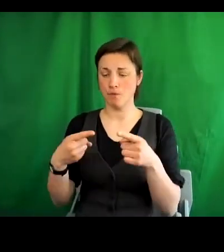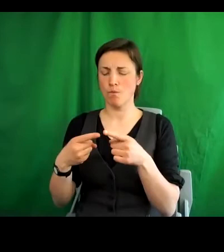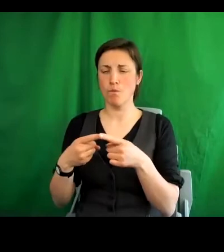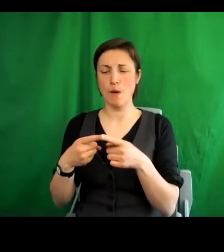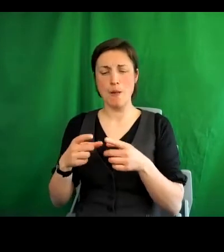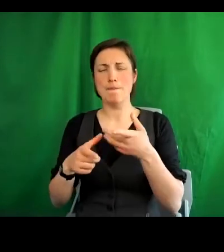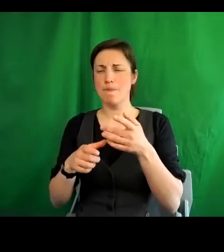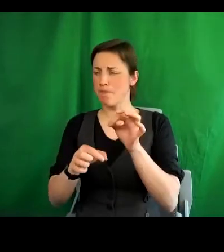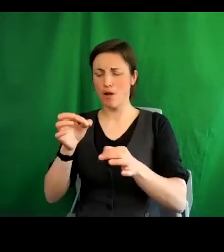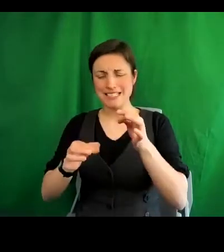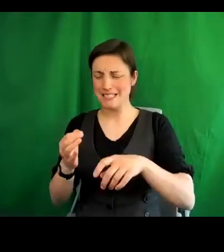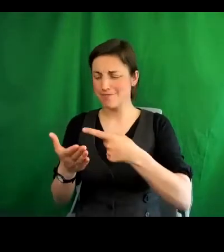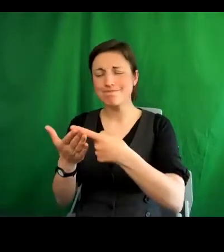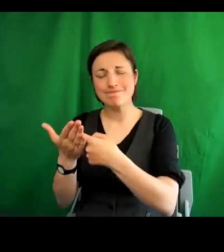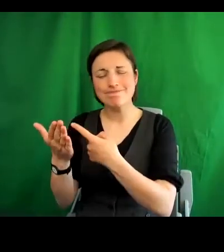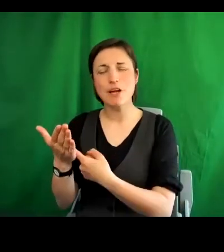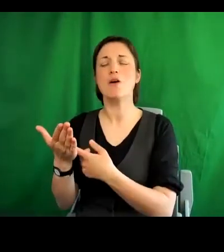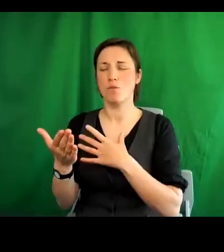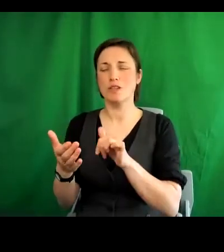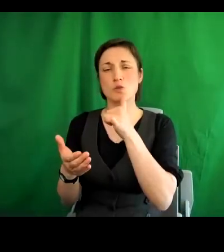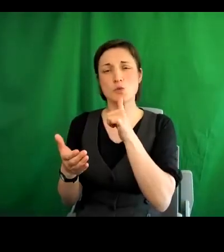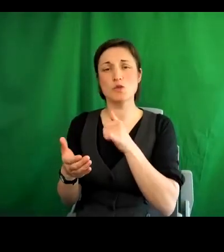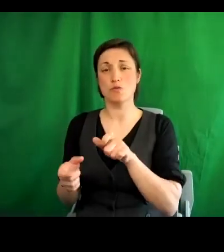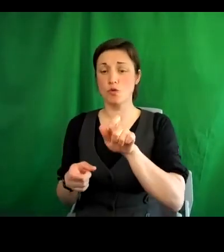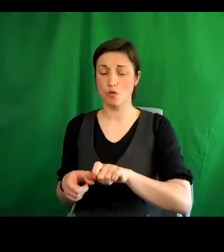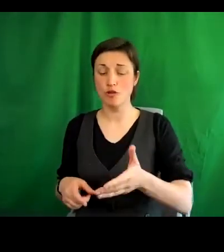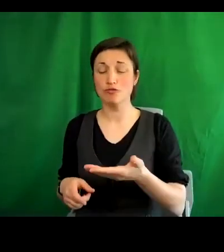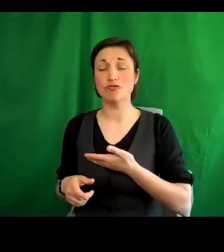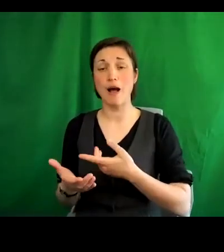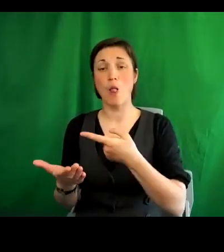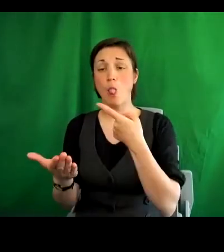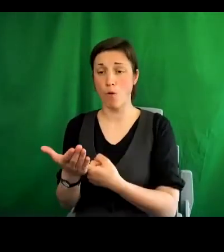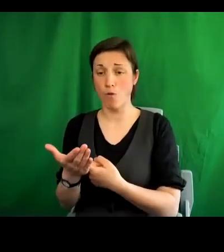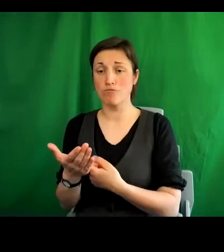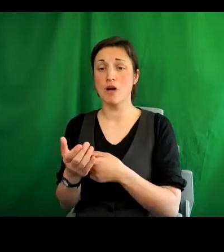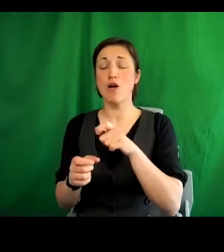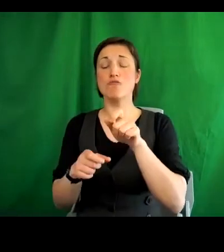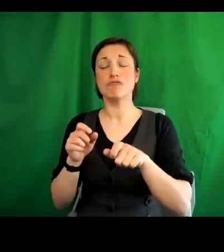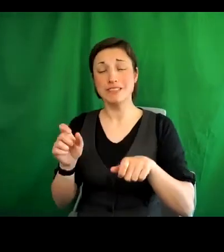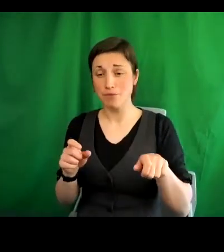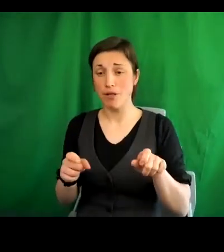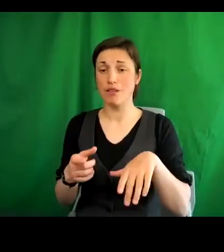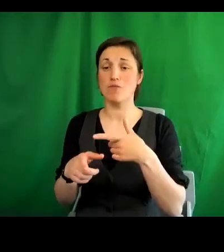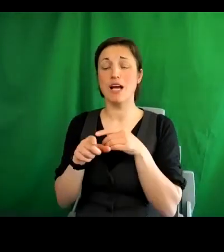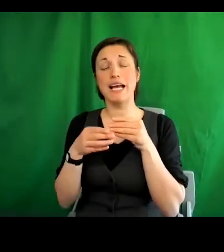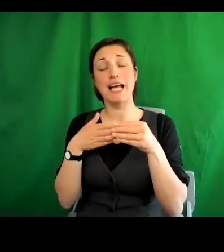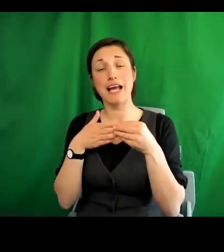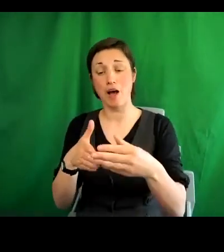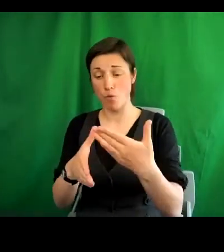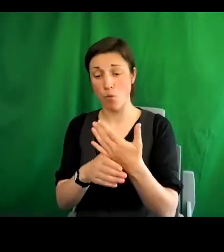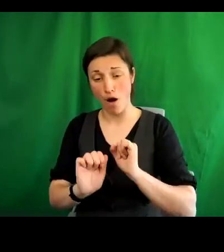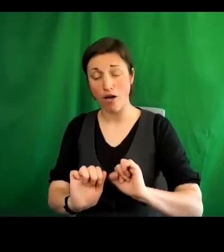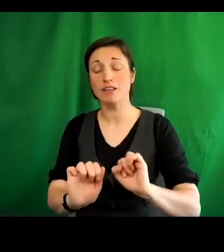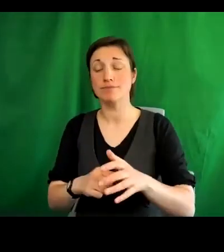to use human rights law, practices, principles and approaches to guide their work. To raise public awareness